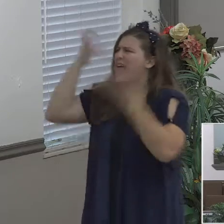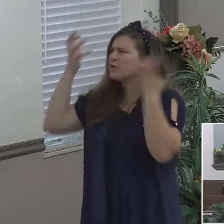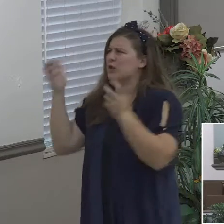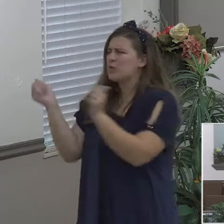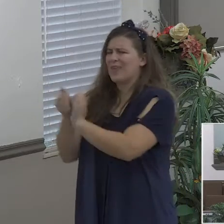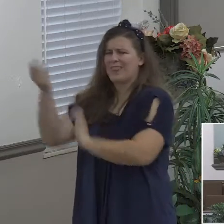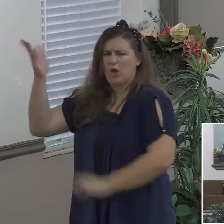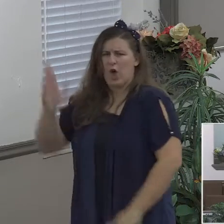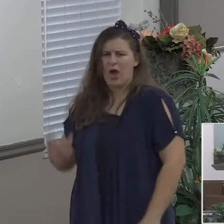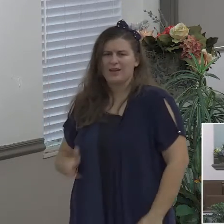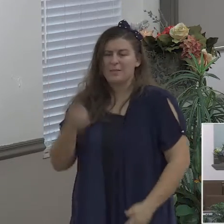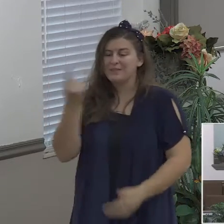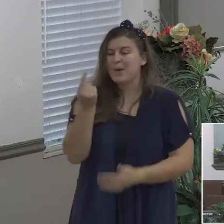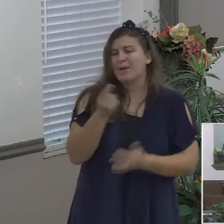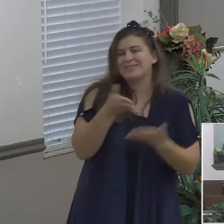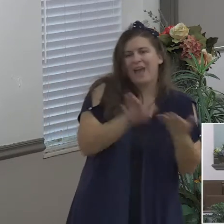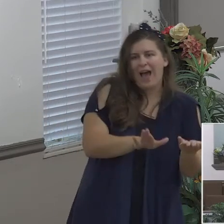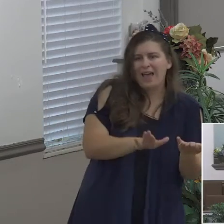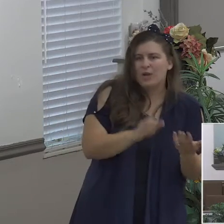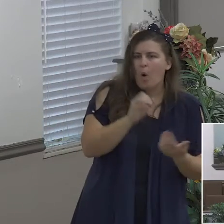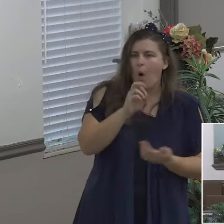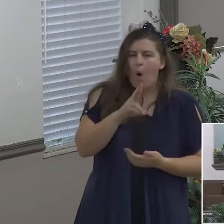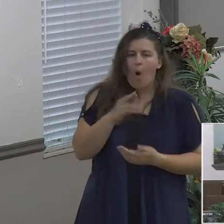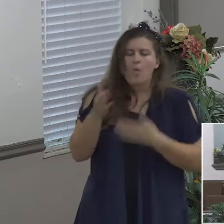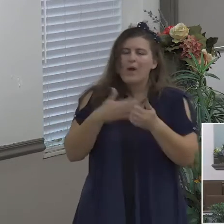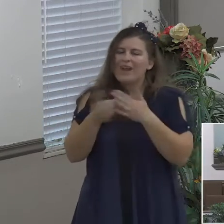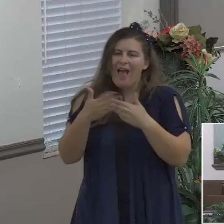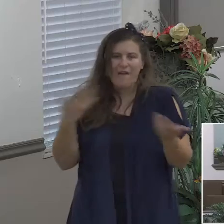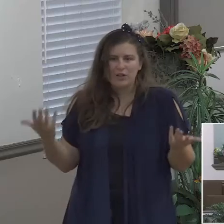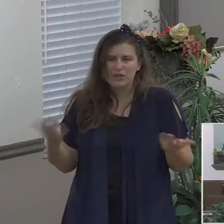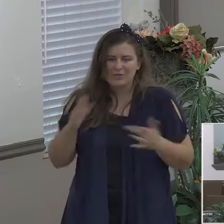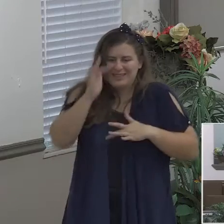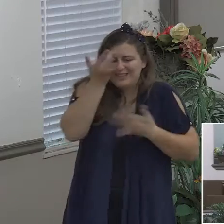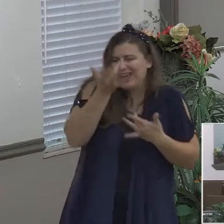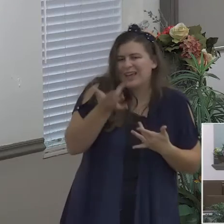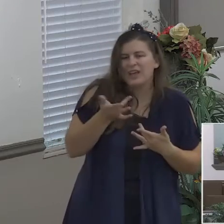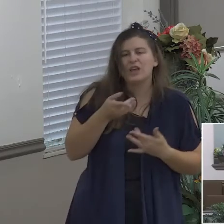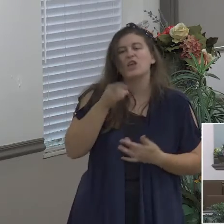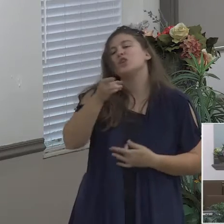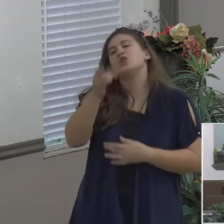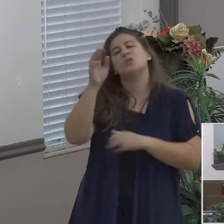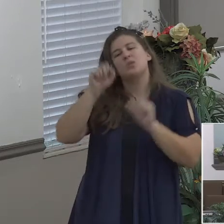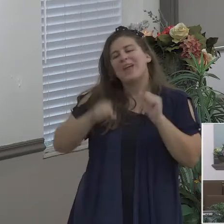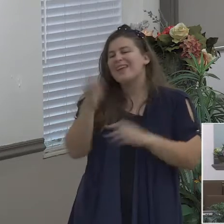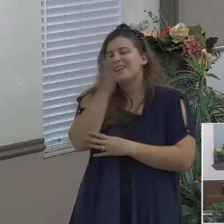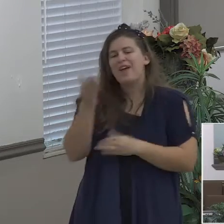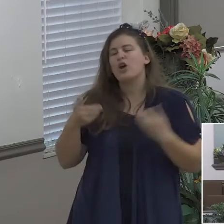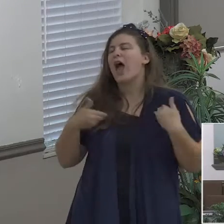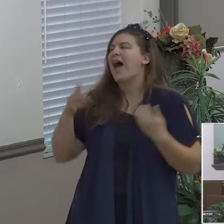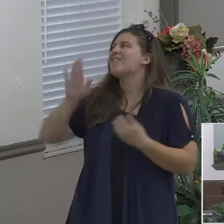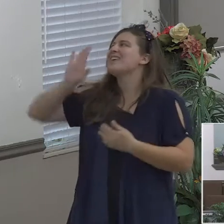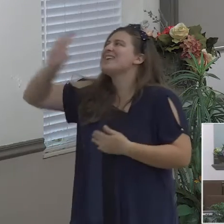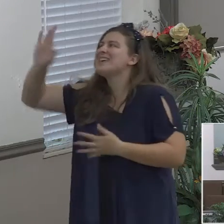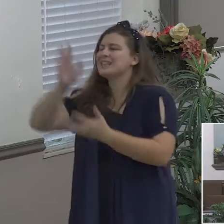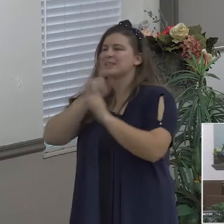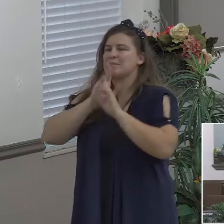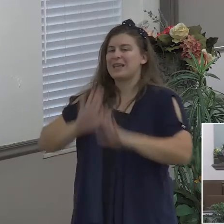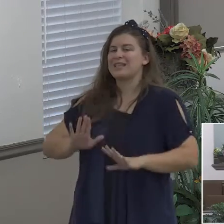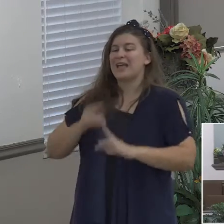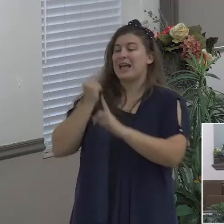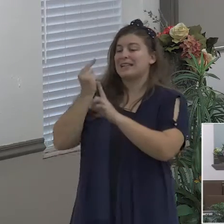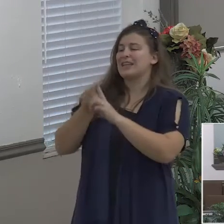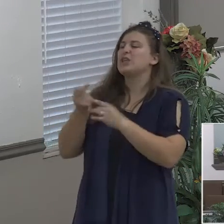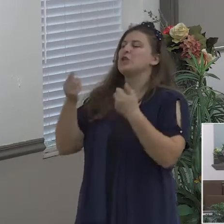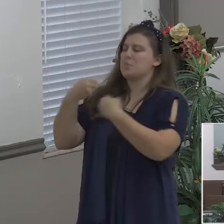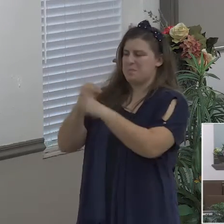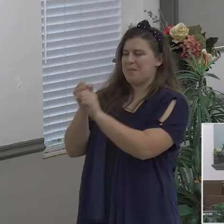you're never going to have the peace of God until you have peace with God until you understand that God is not the enemy